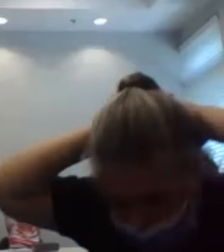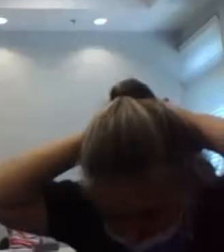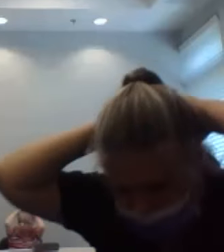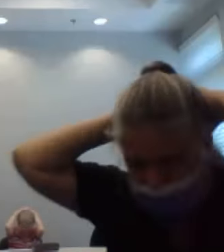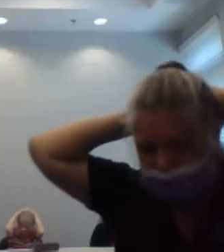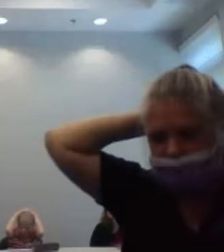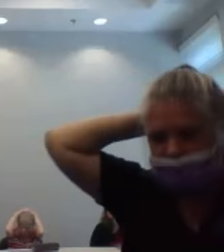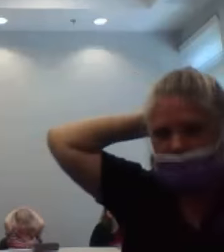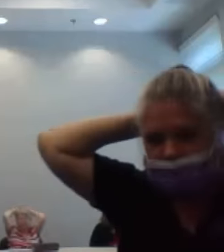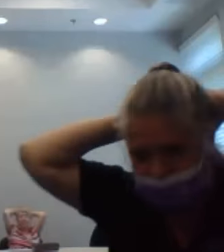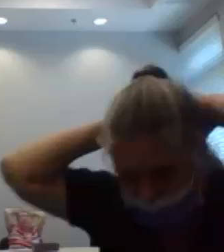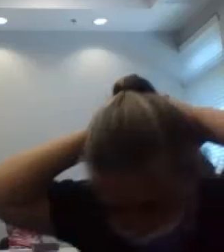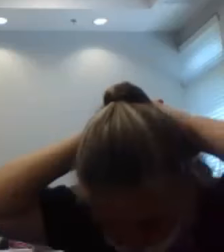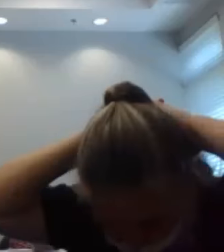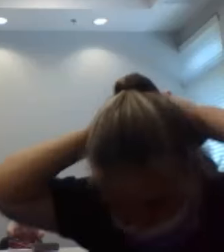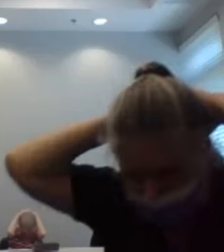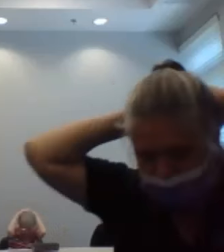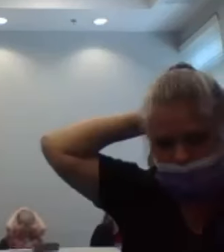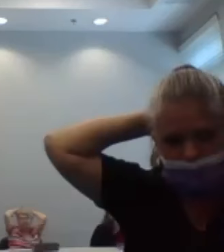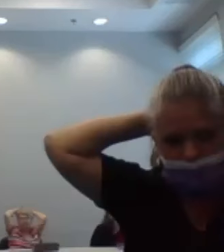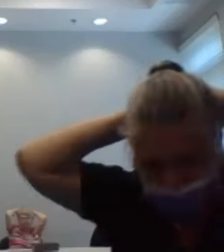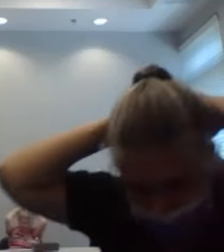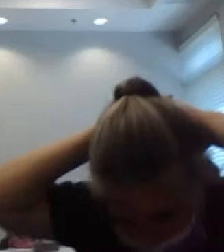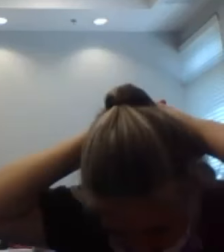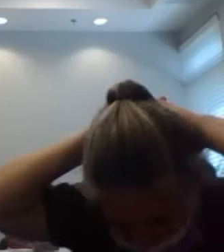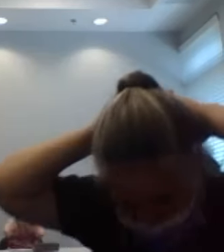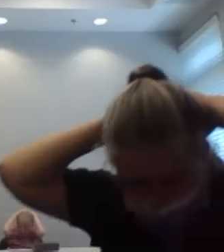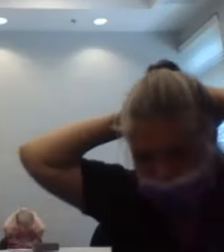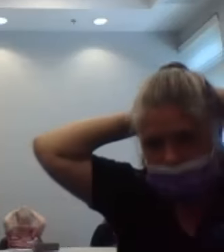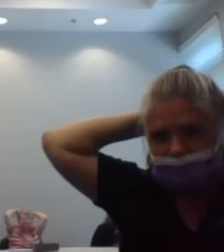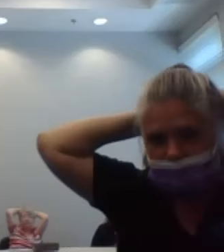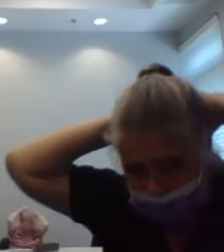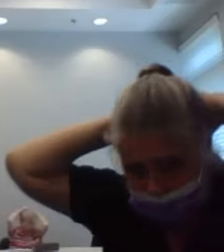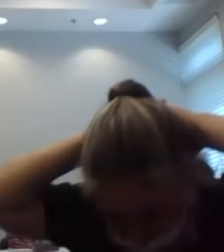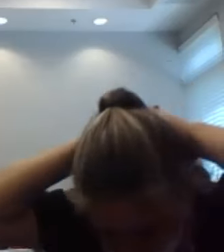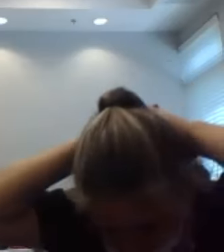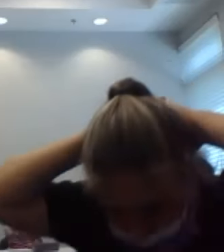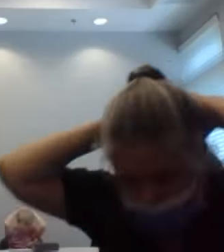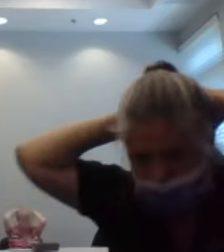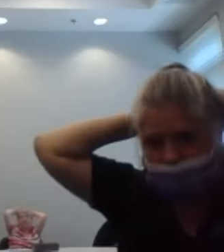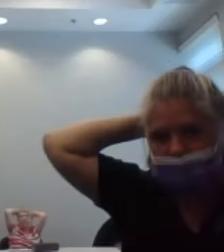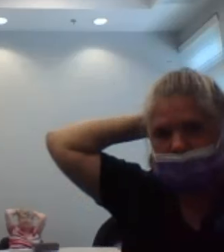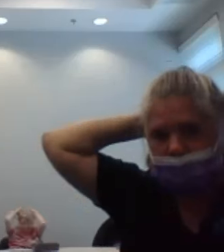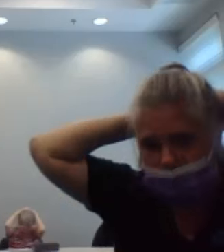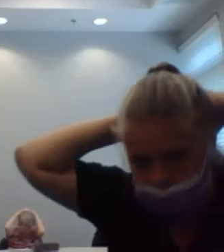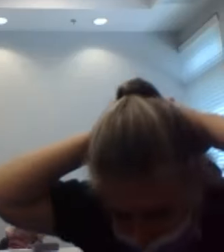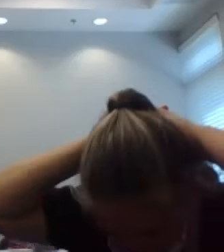5, 6, 7, 8,